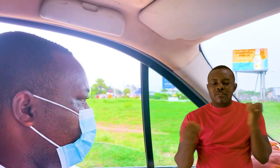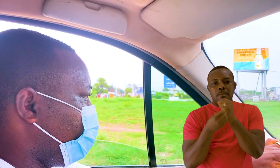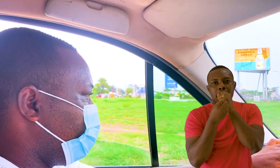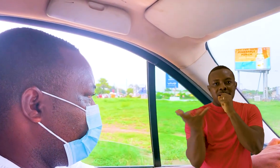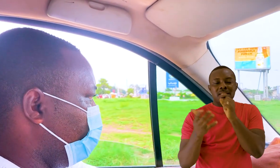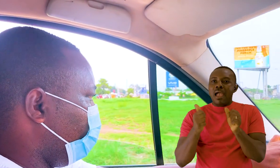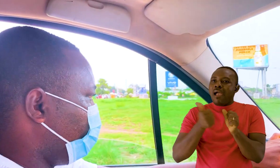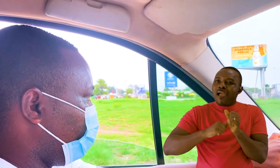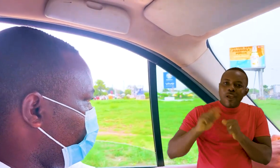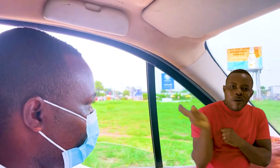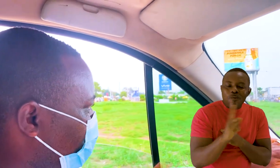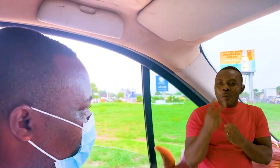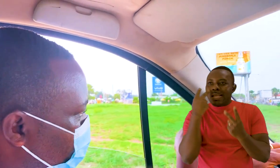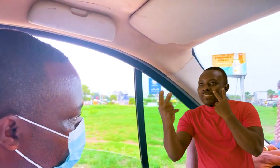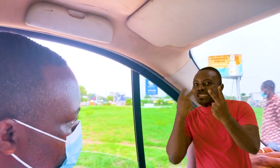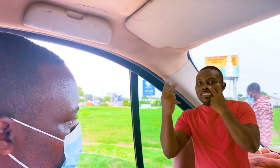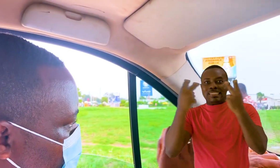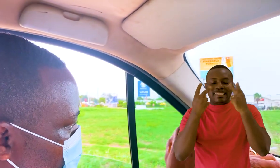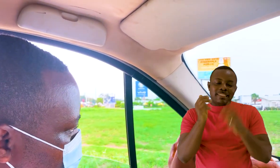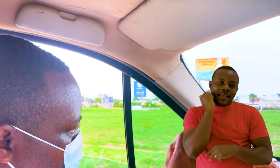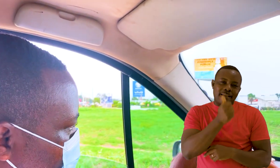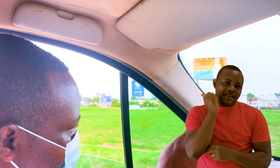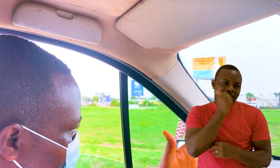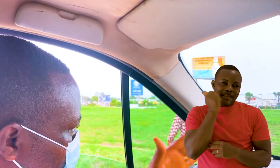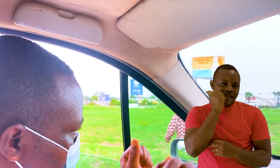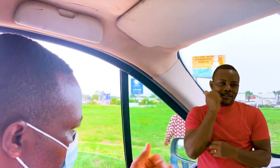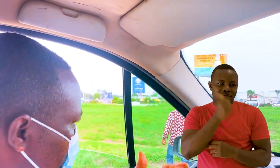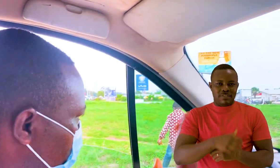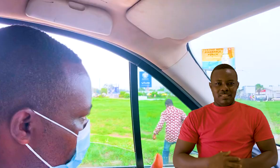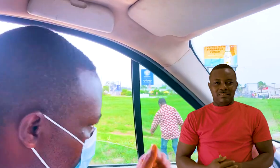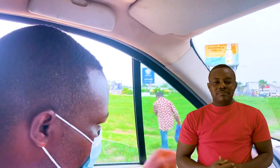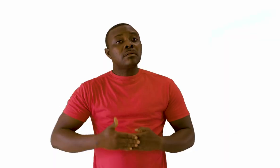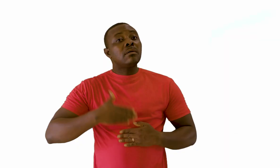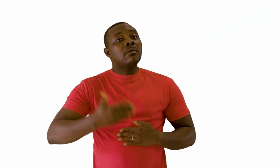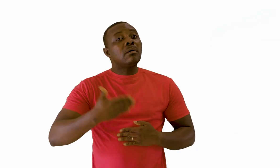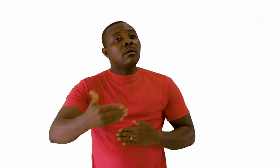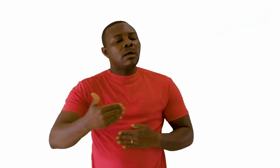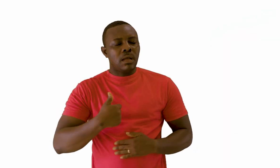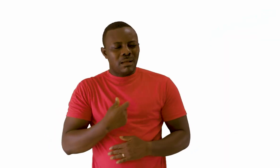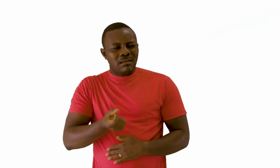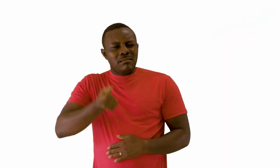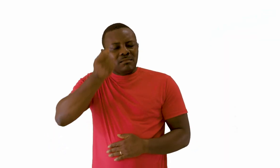feel like media constantly bombats me with an overwhelming amount of information. I see it everywhere I go.